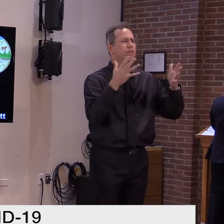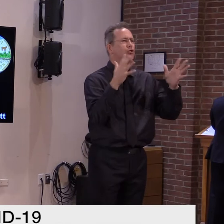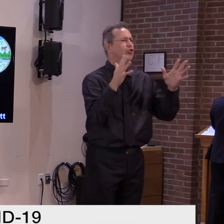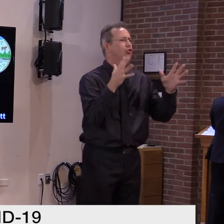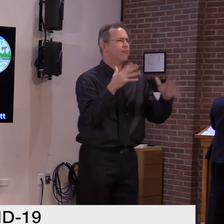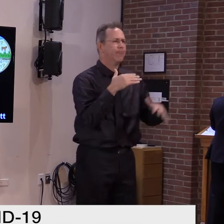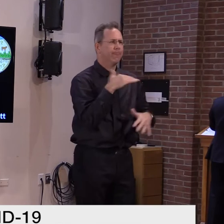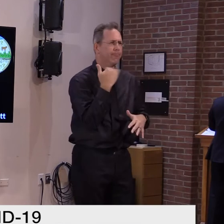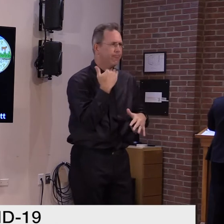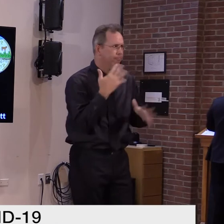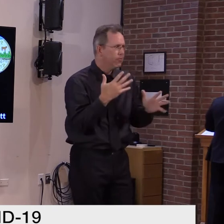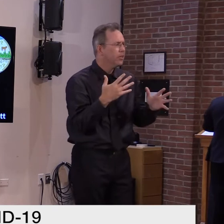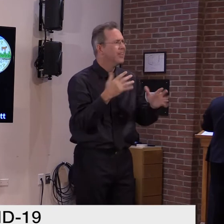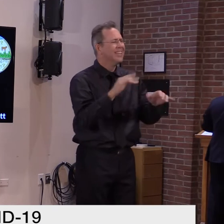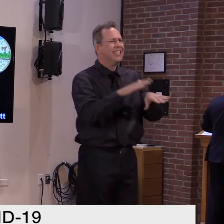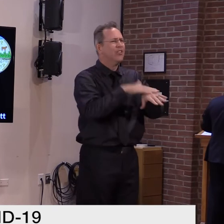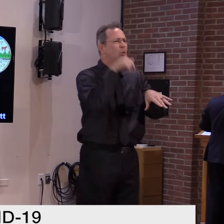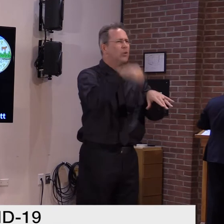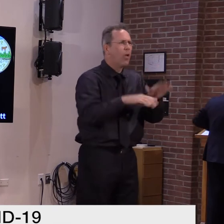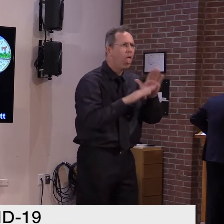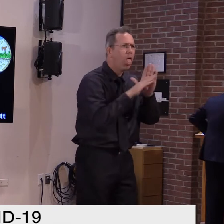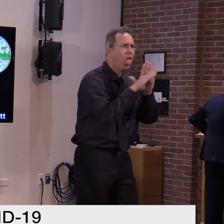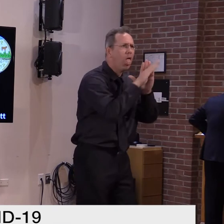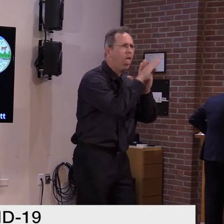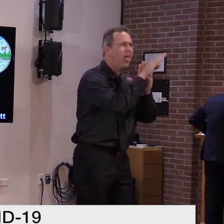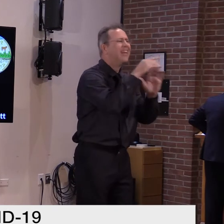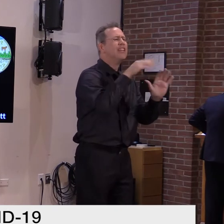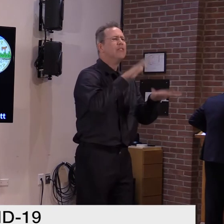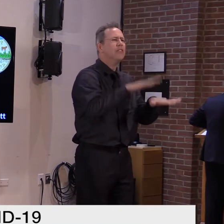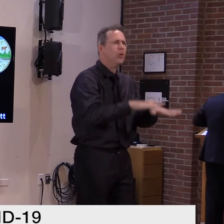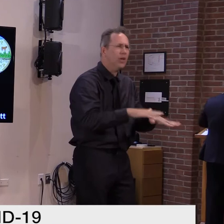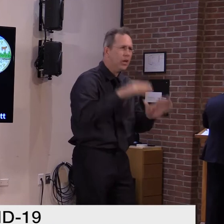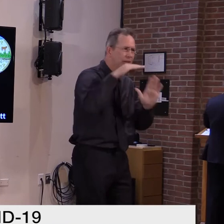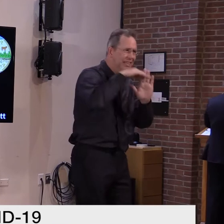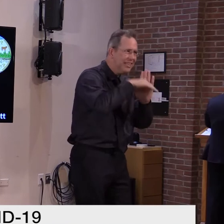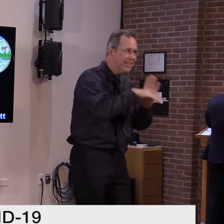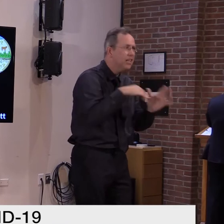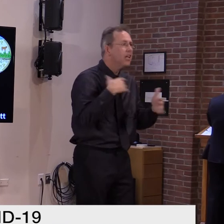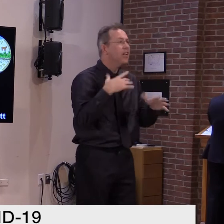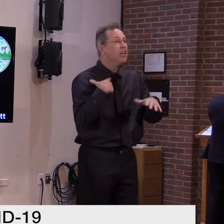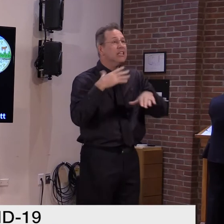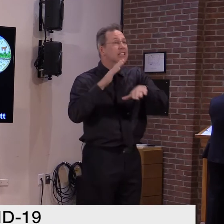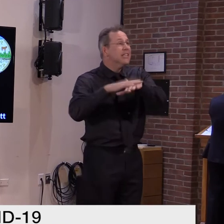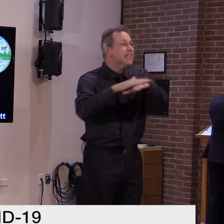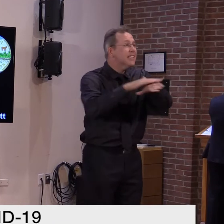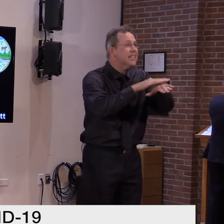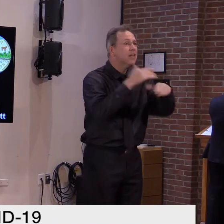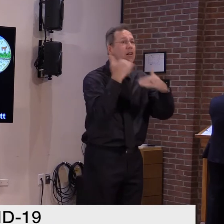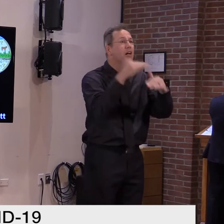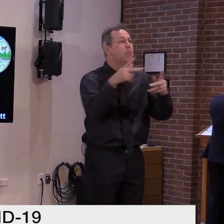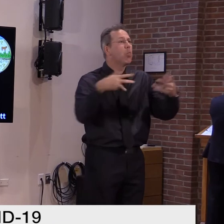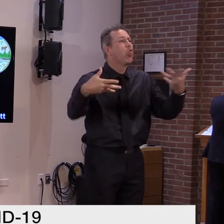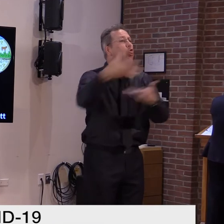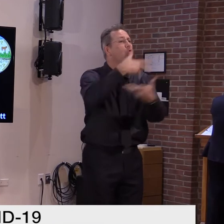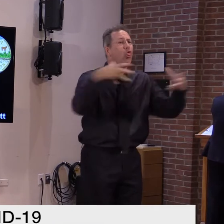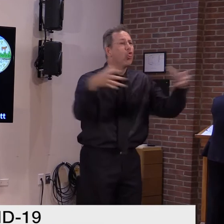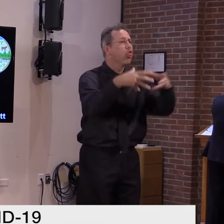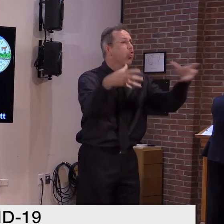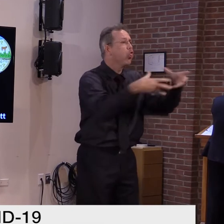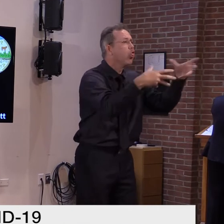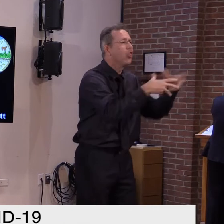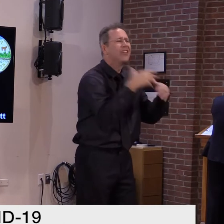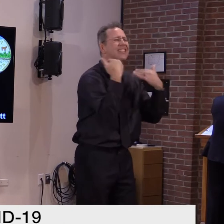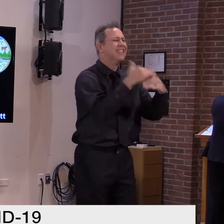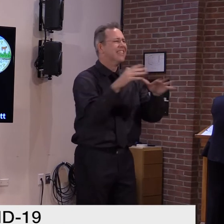spread over the last few weeks, including an advisory to limit social gatherings and requiring quarantine for any out of state